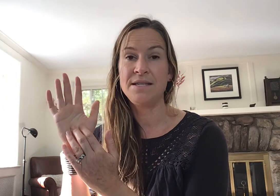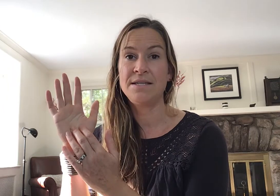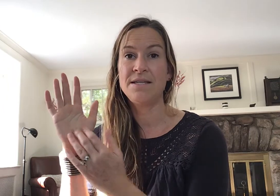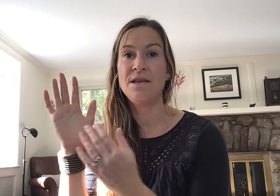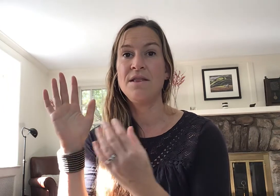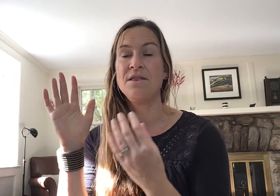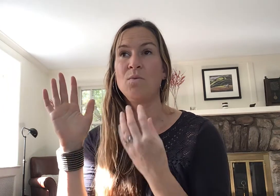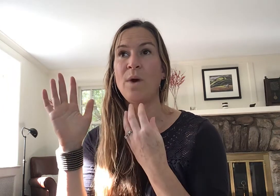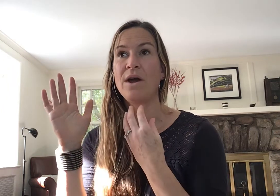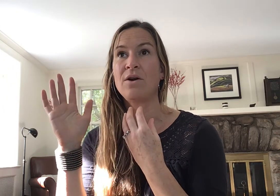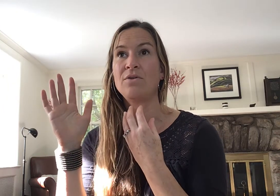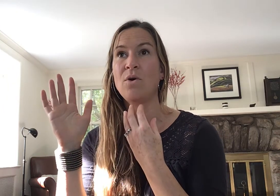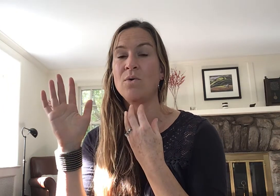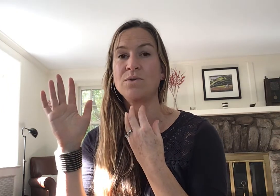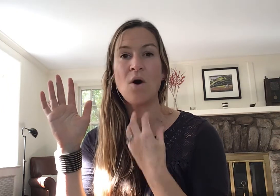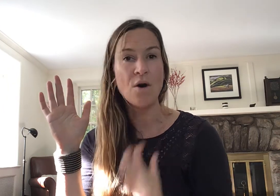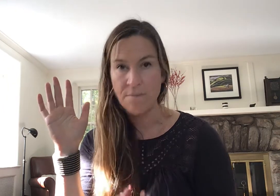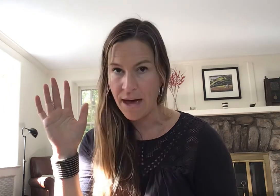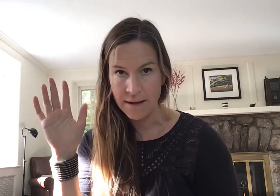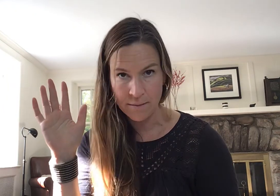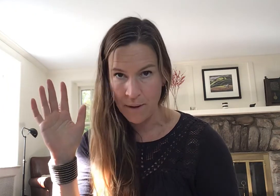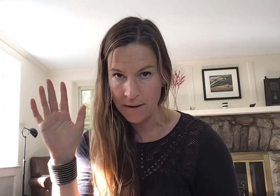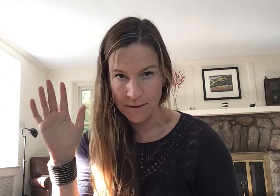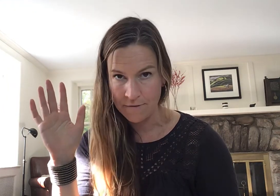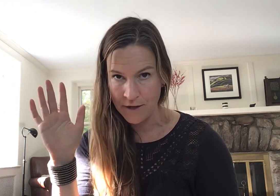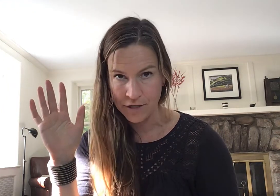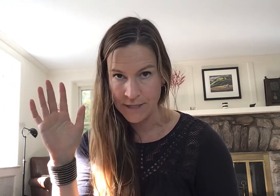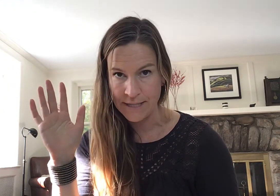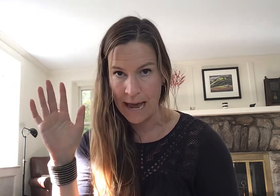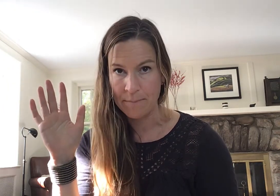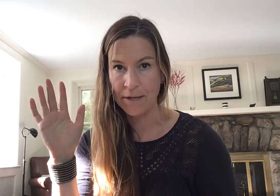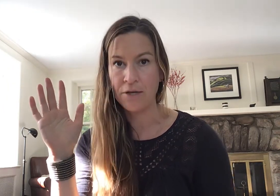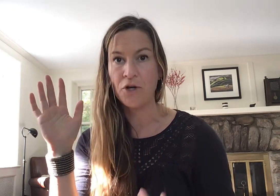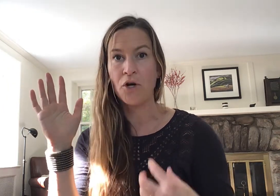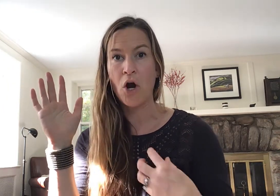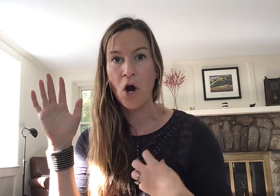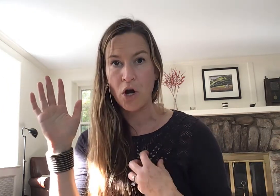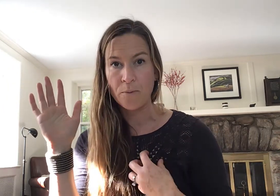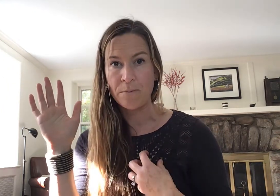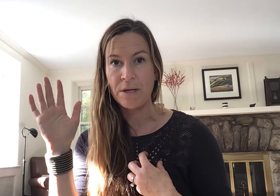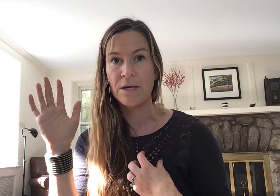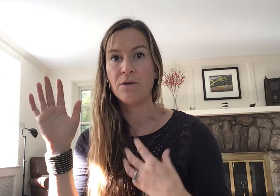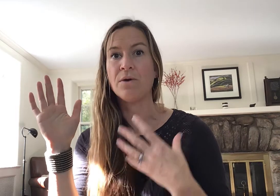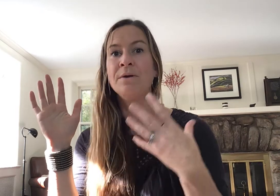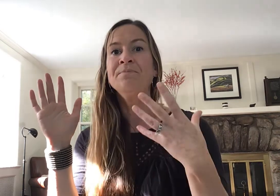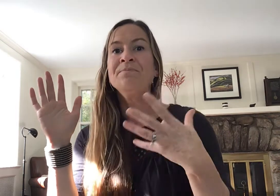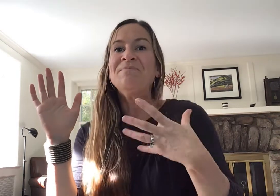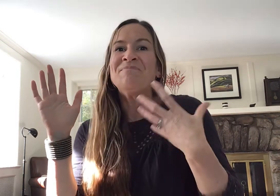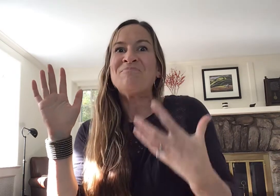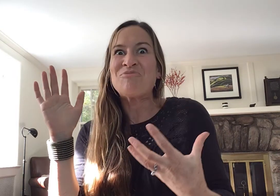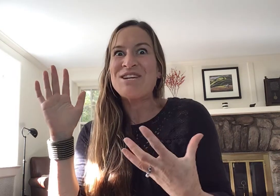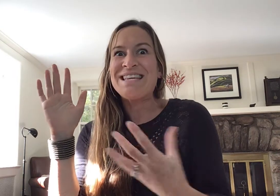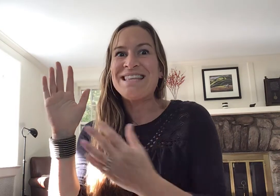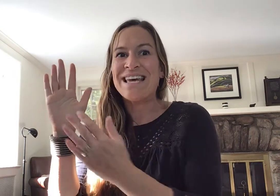where those automatic bodily functions happen your heartbeat your breathing